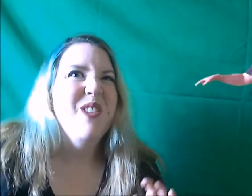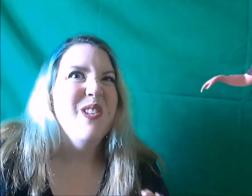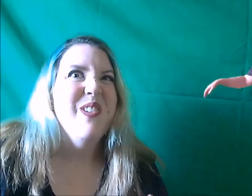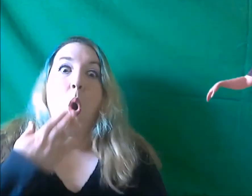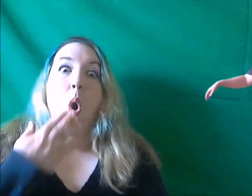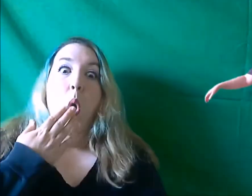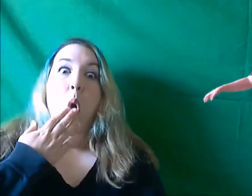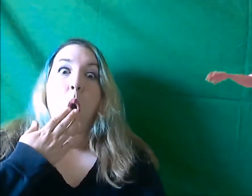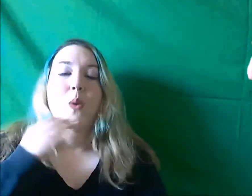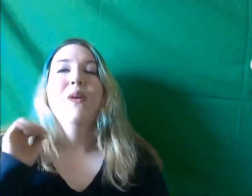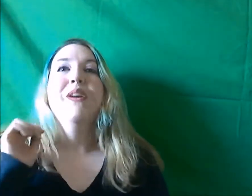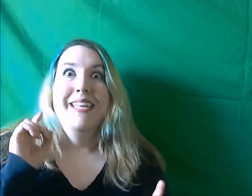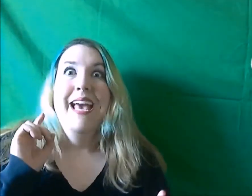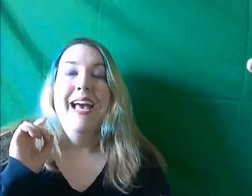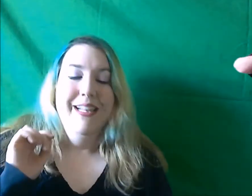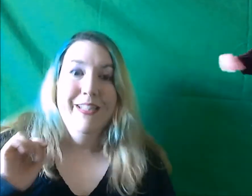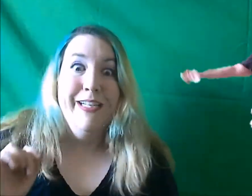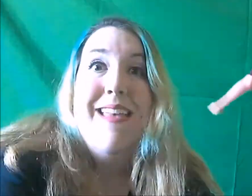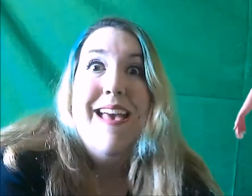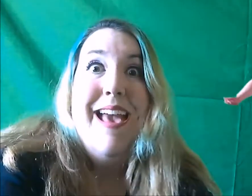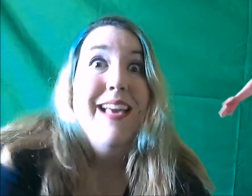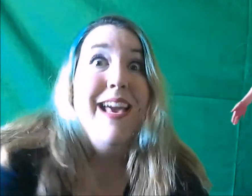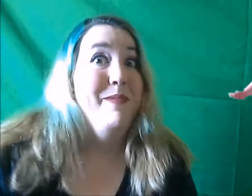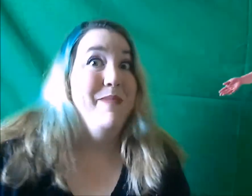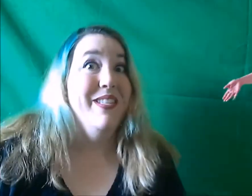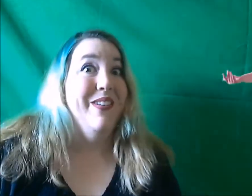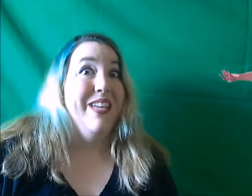it. Oh yeah look I got a memento guys.